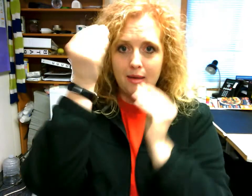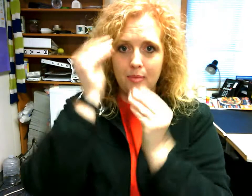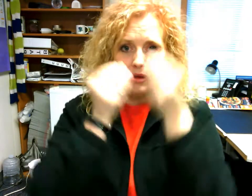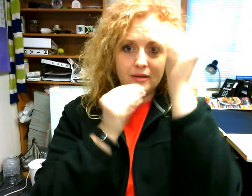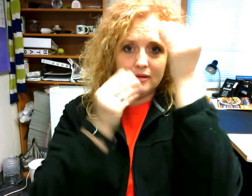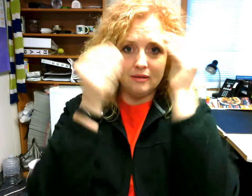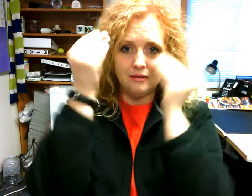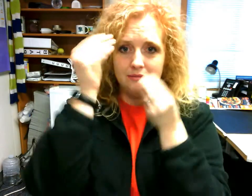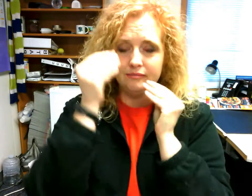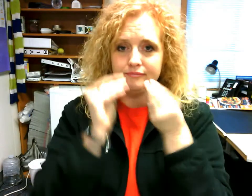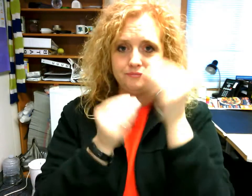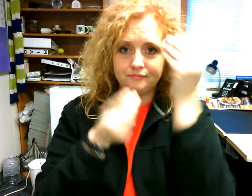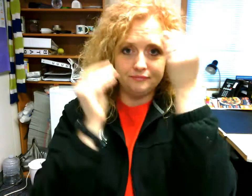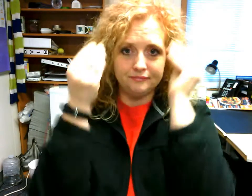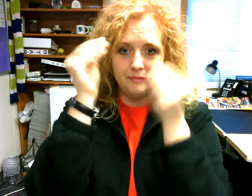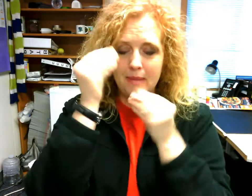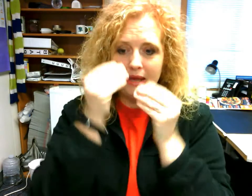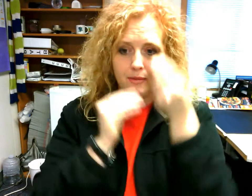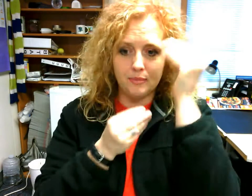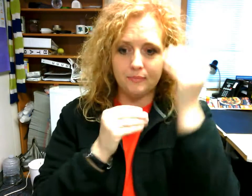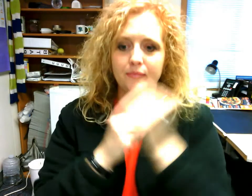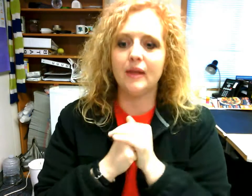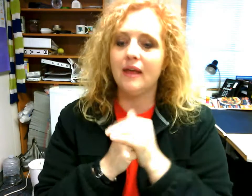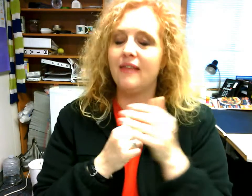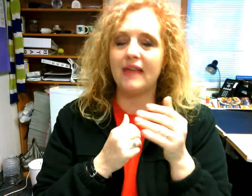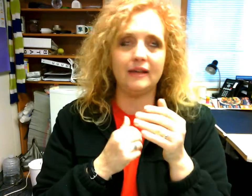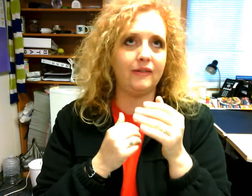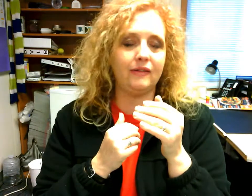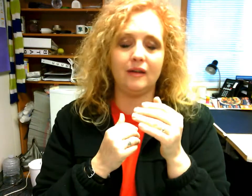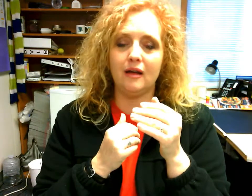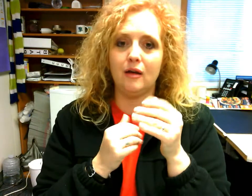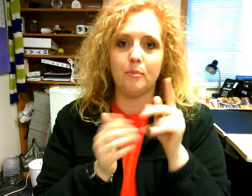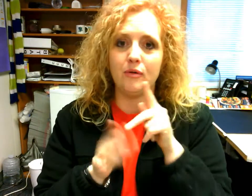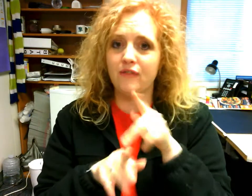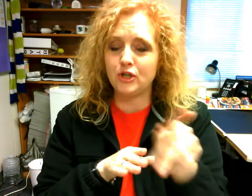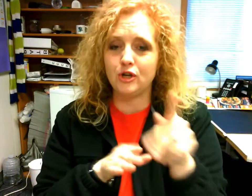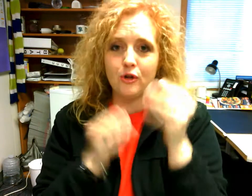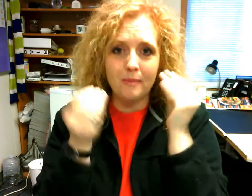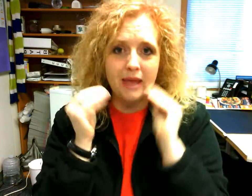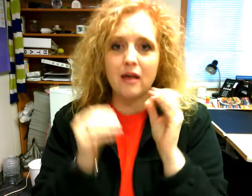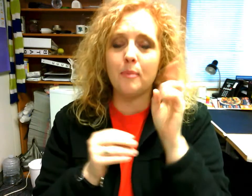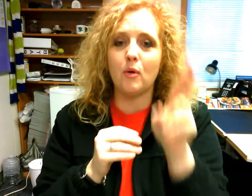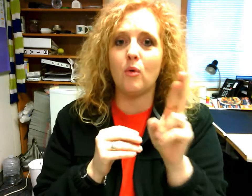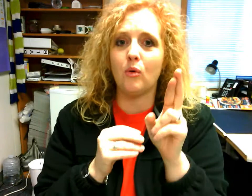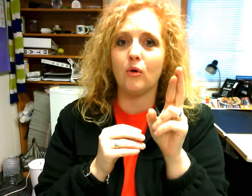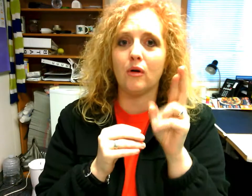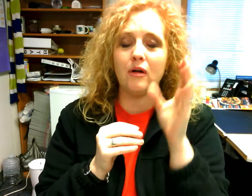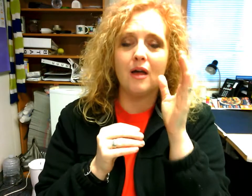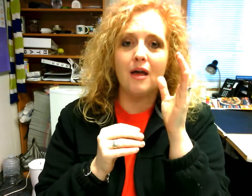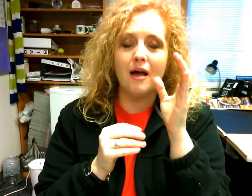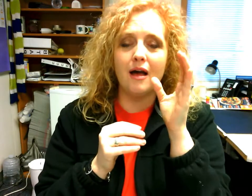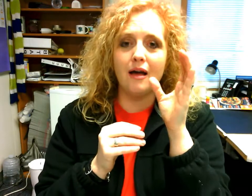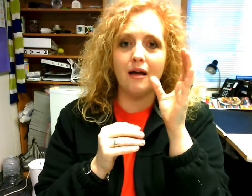makeup and that's uh professional makeup or uh